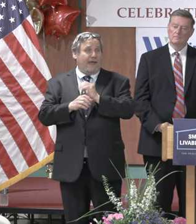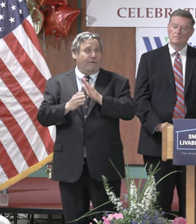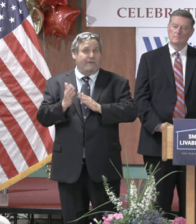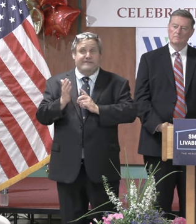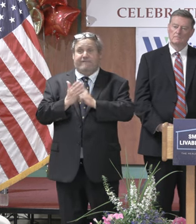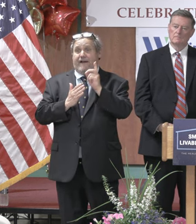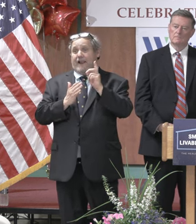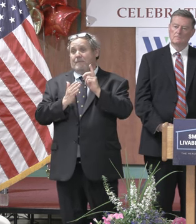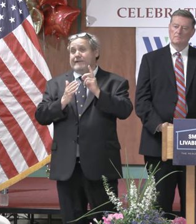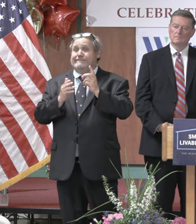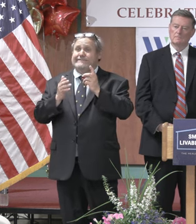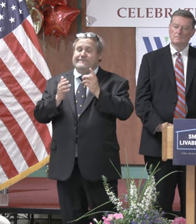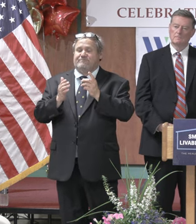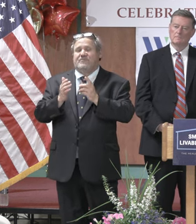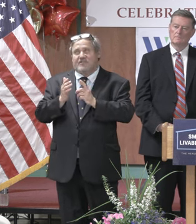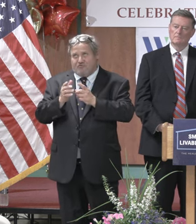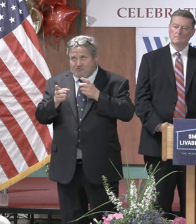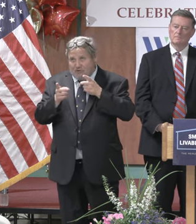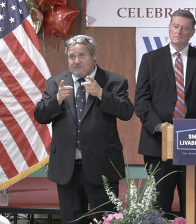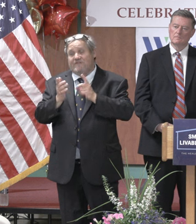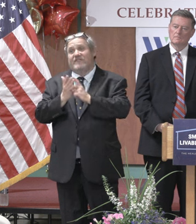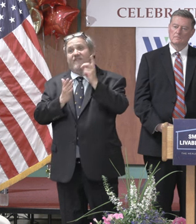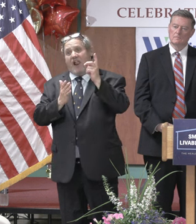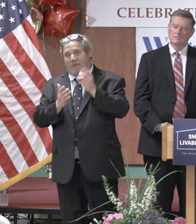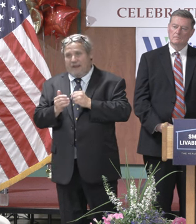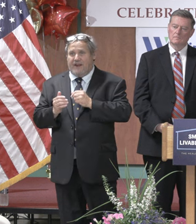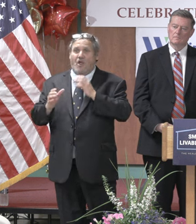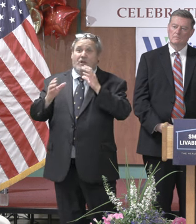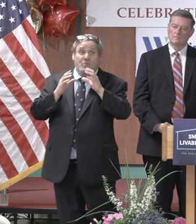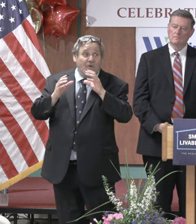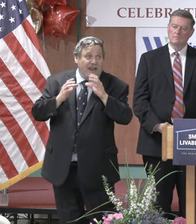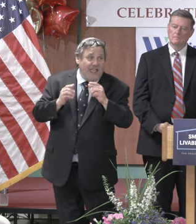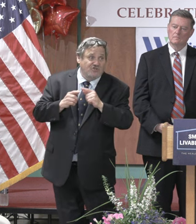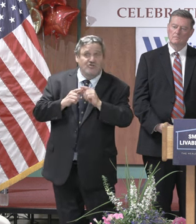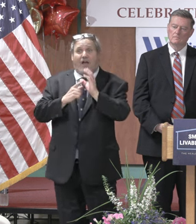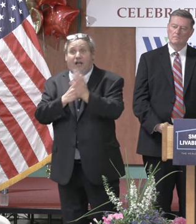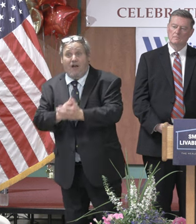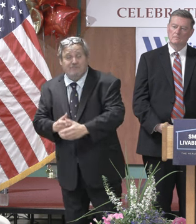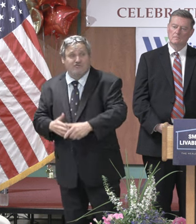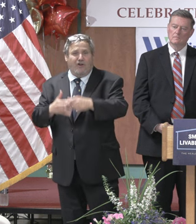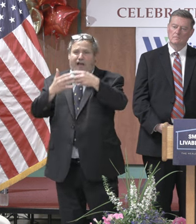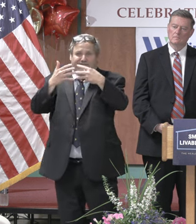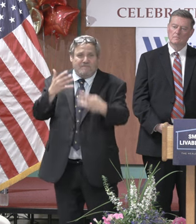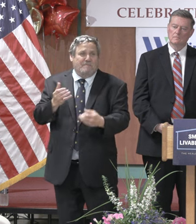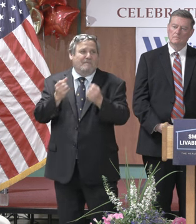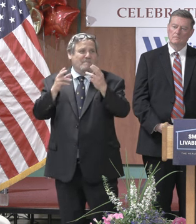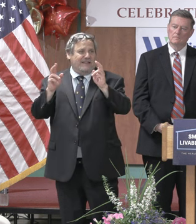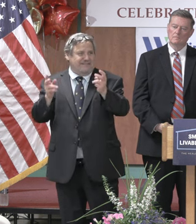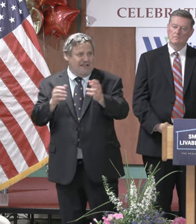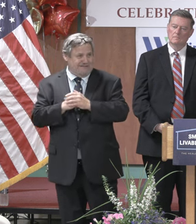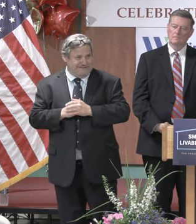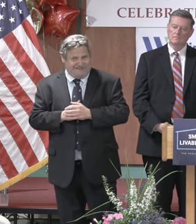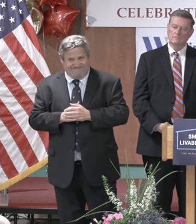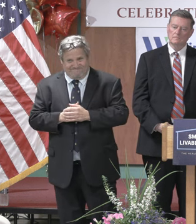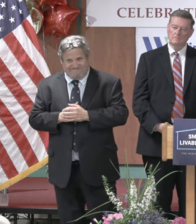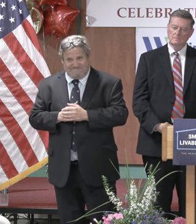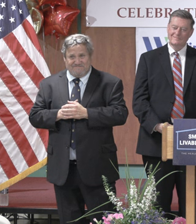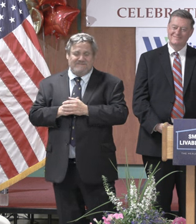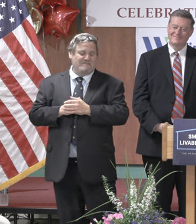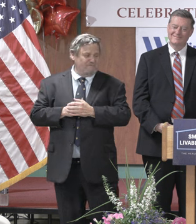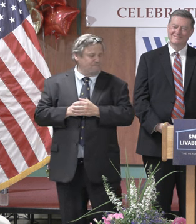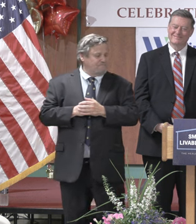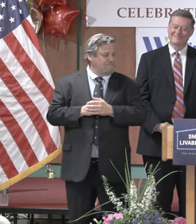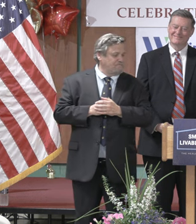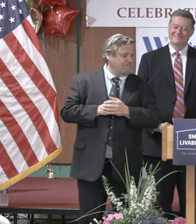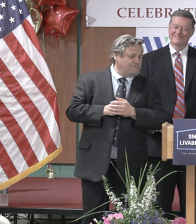as steve mentioned i am now director of development communications and culture and the list